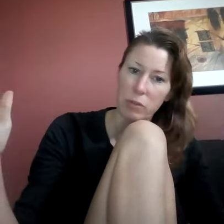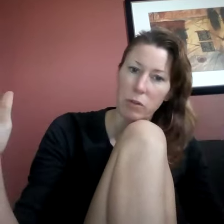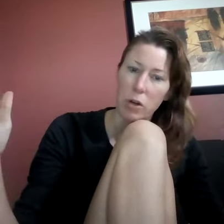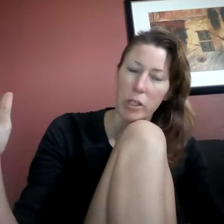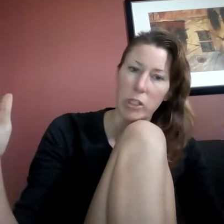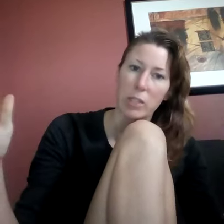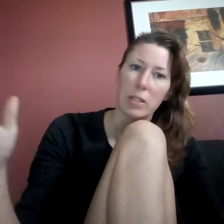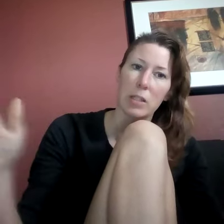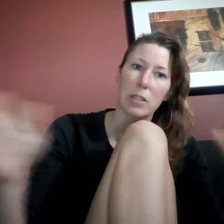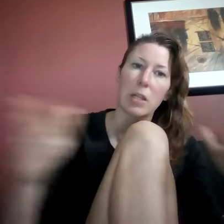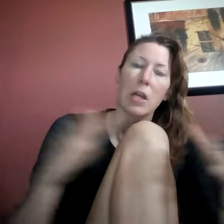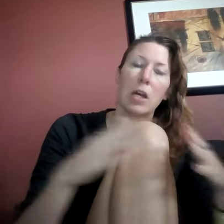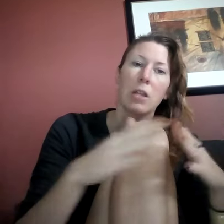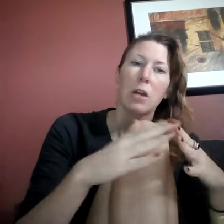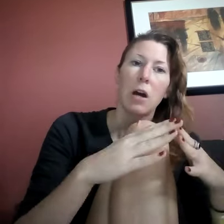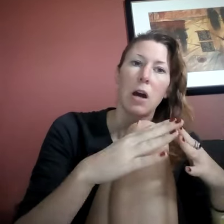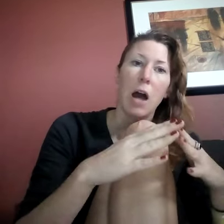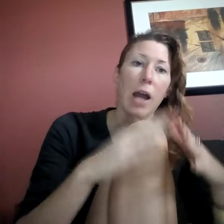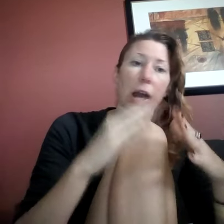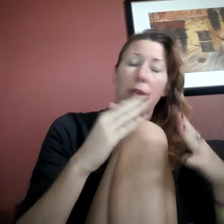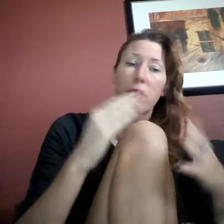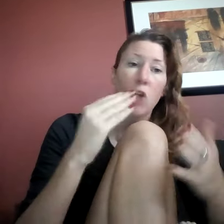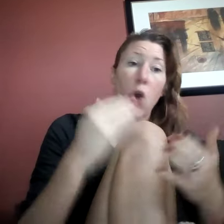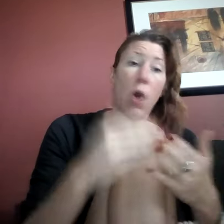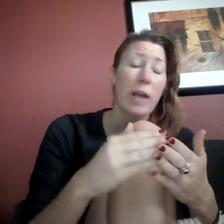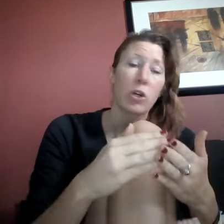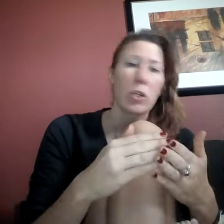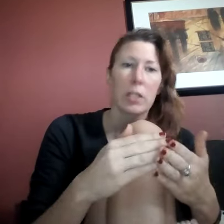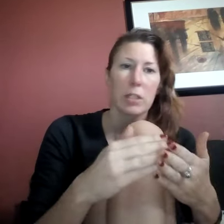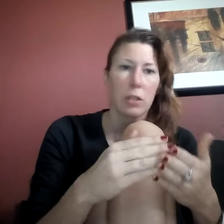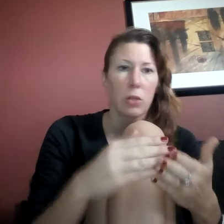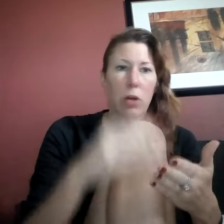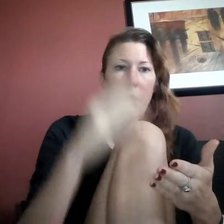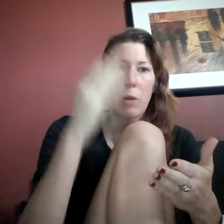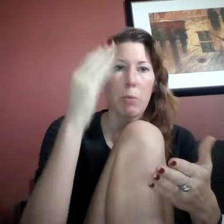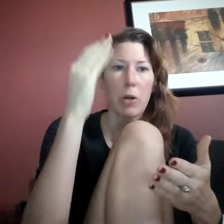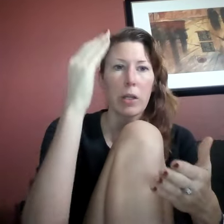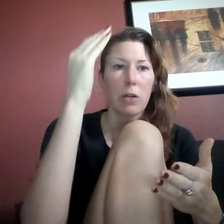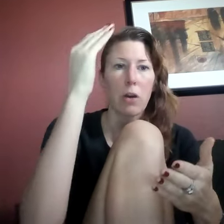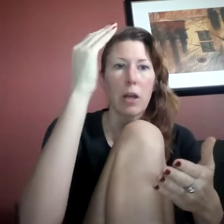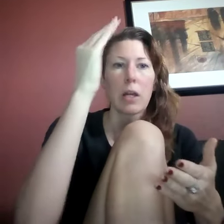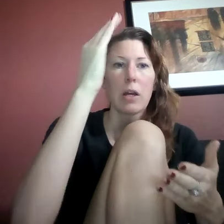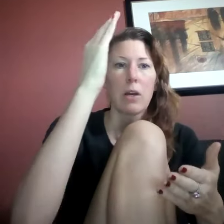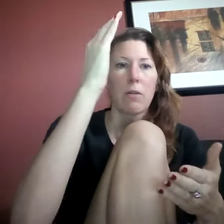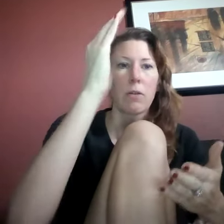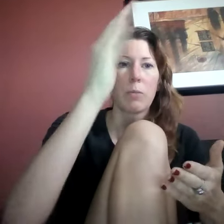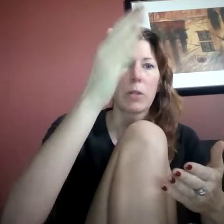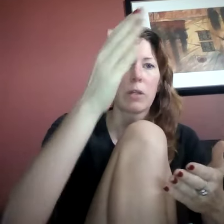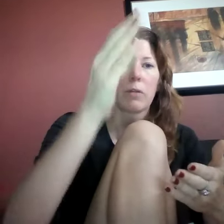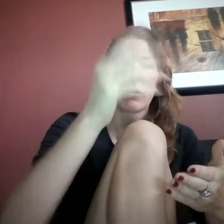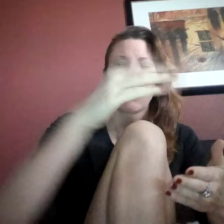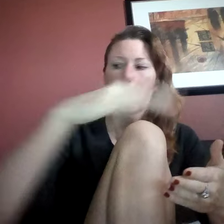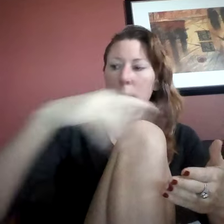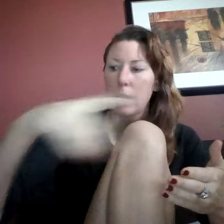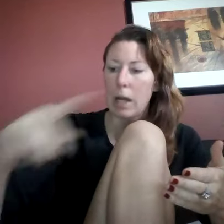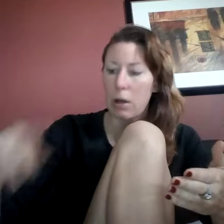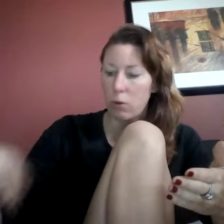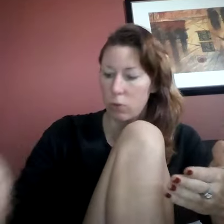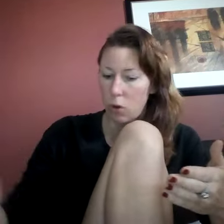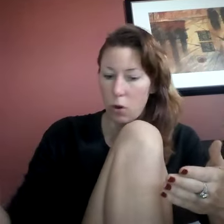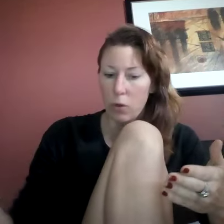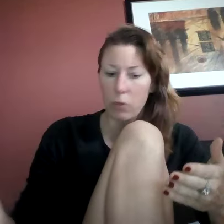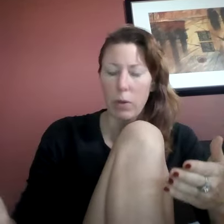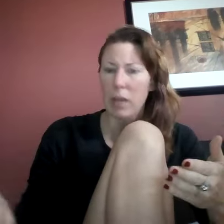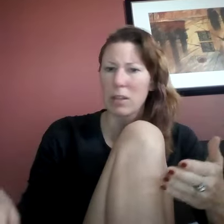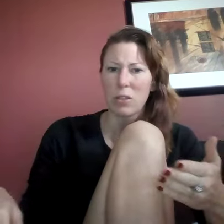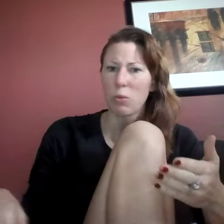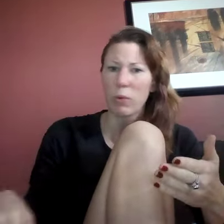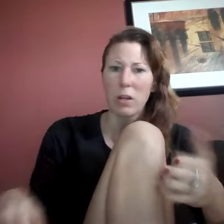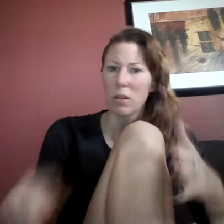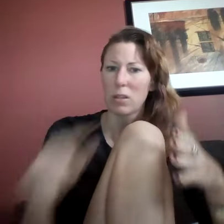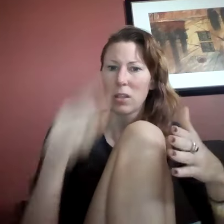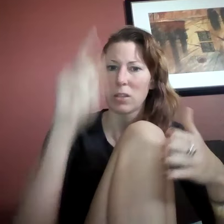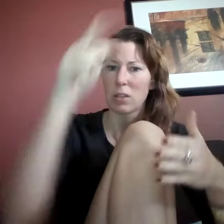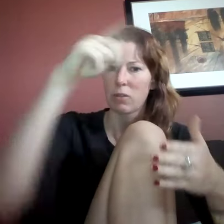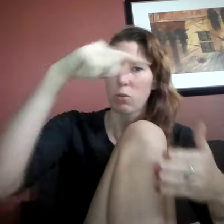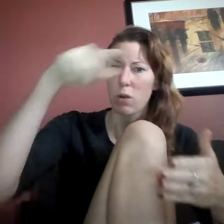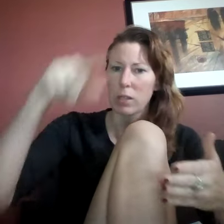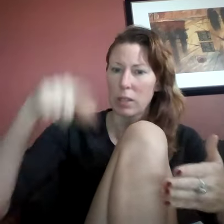of consciousness. Uh, I have no, I couldn't tell you how my body got from the living room down all the way, and it's a weird thing to have to walk down